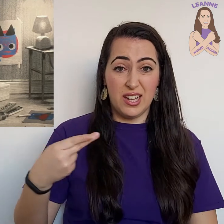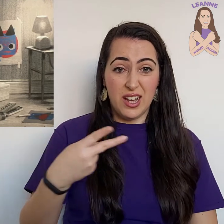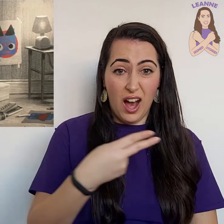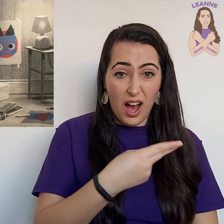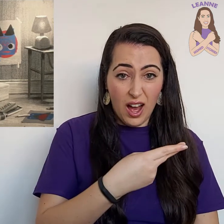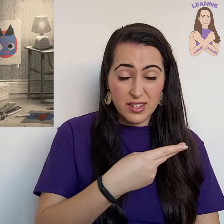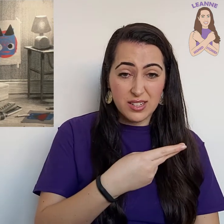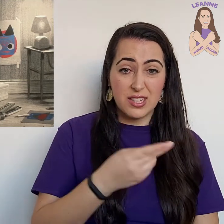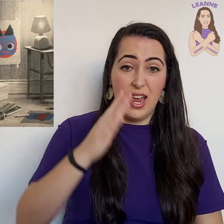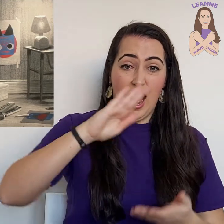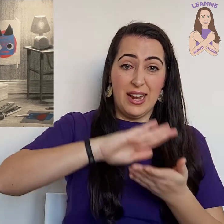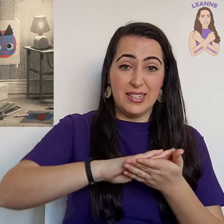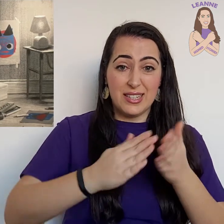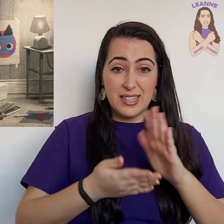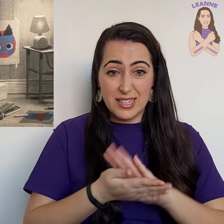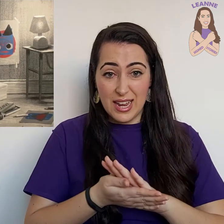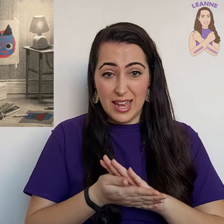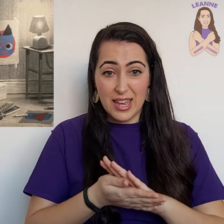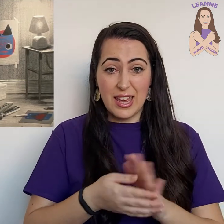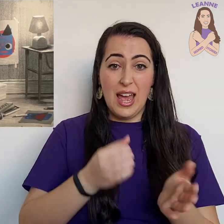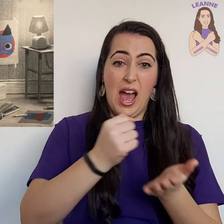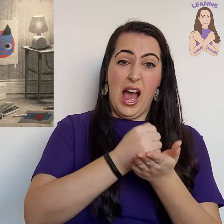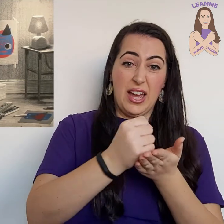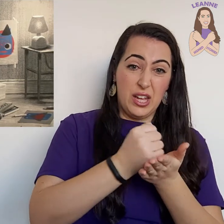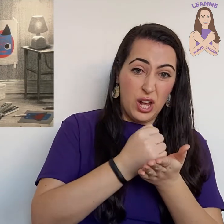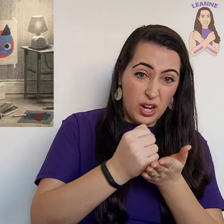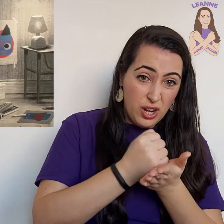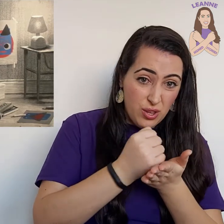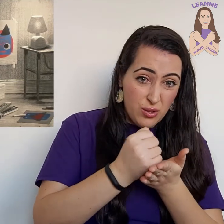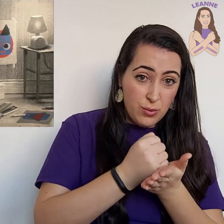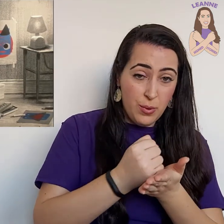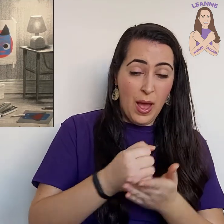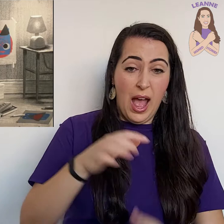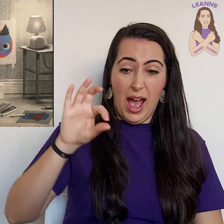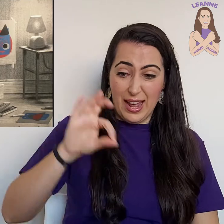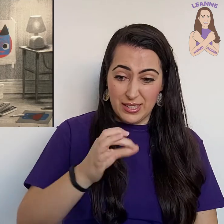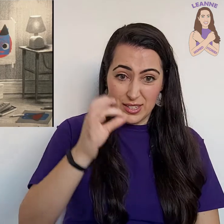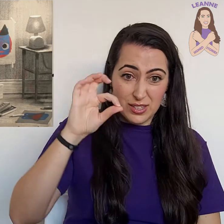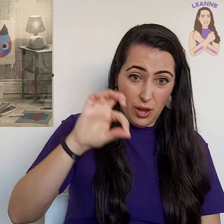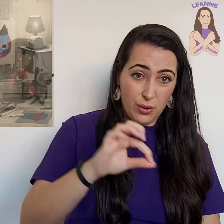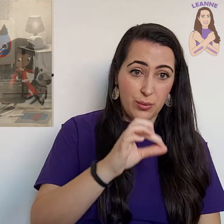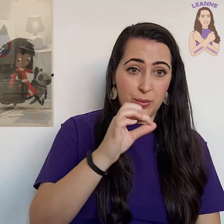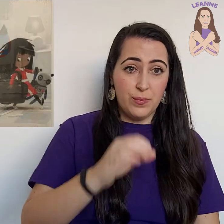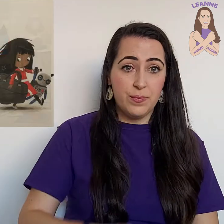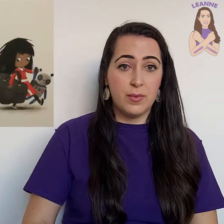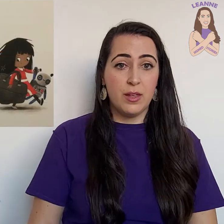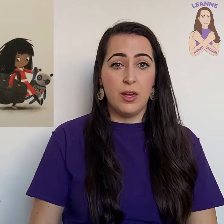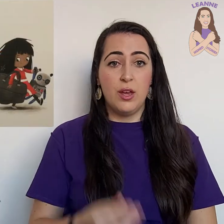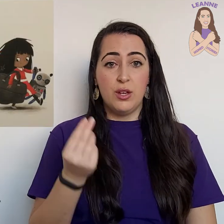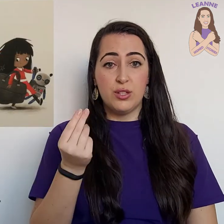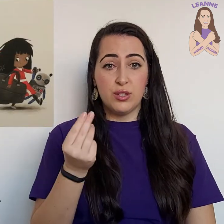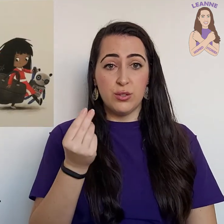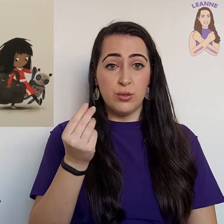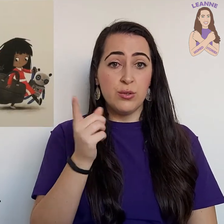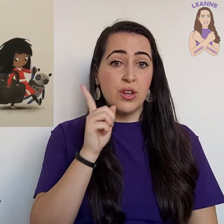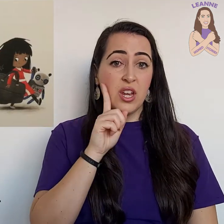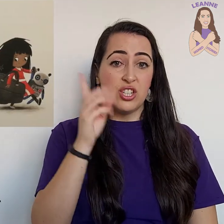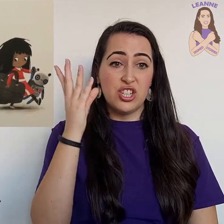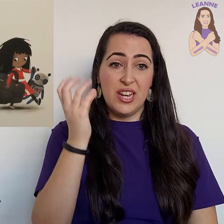cut and stick and glue and sew. Soon, she